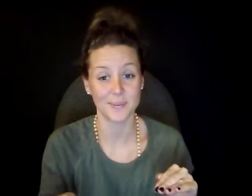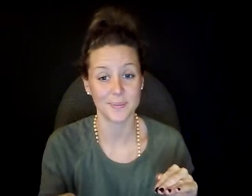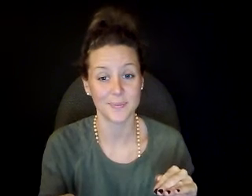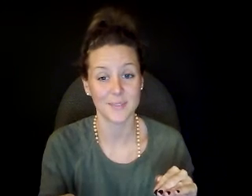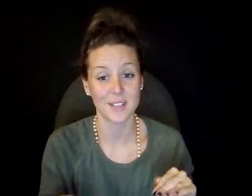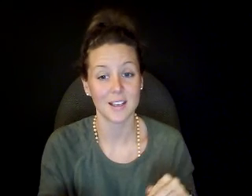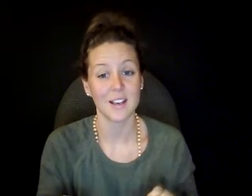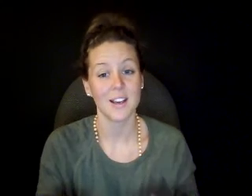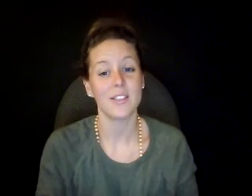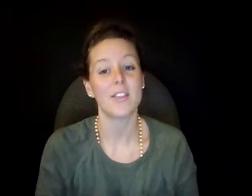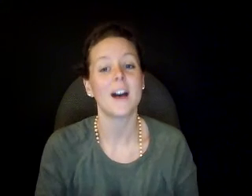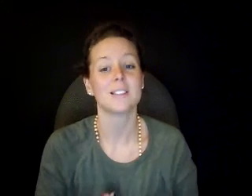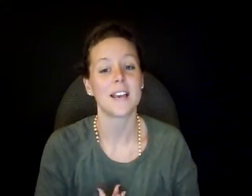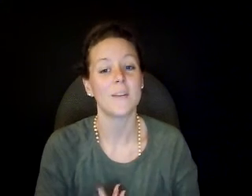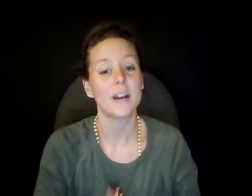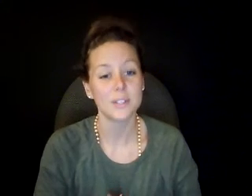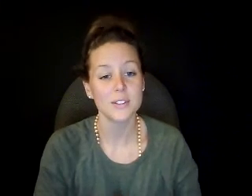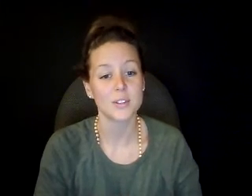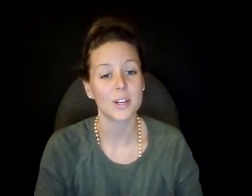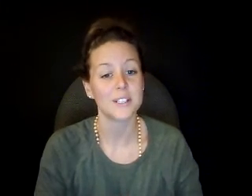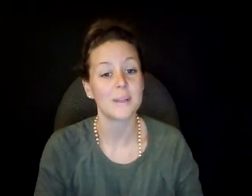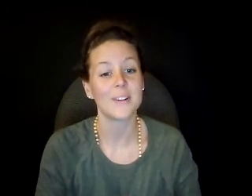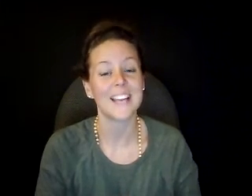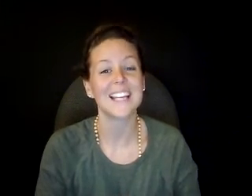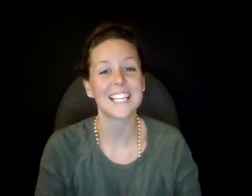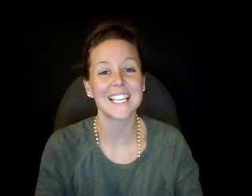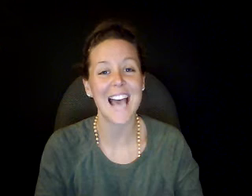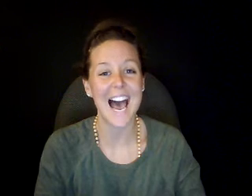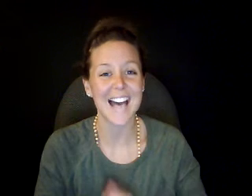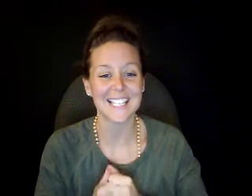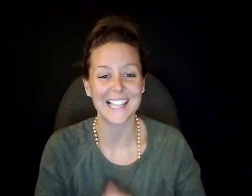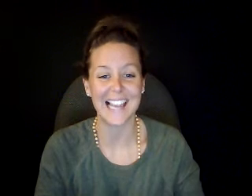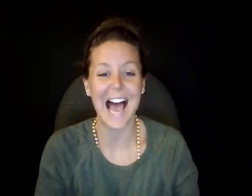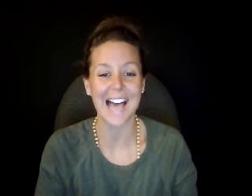and thus am I restored to my reality at last.